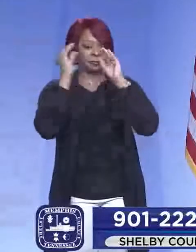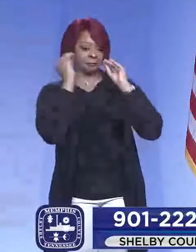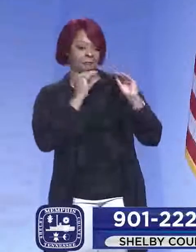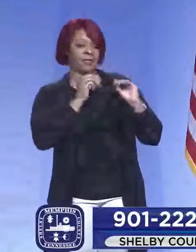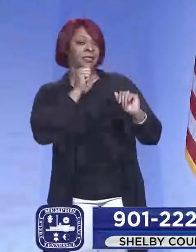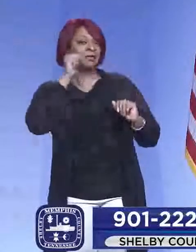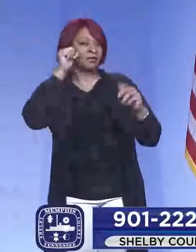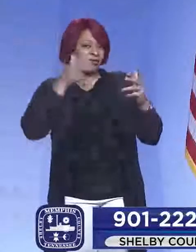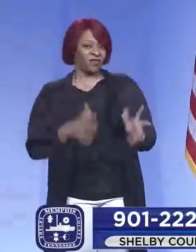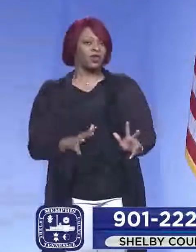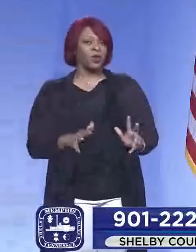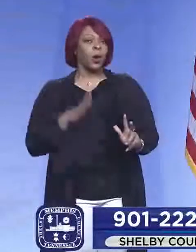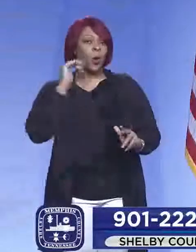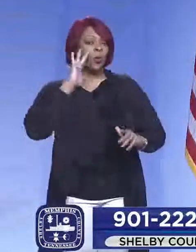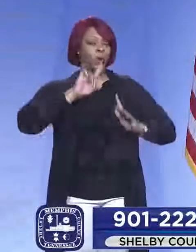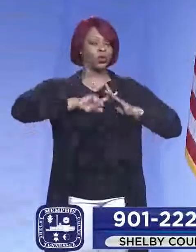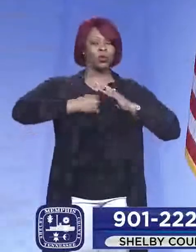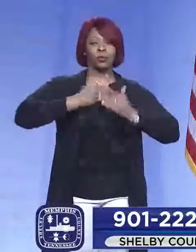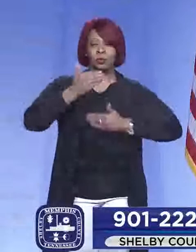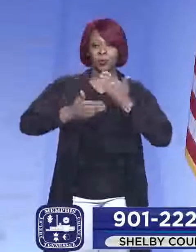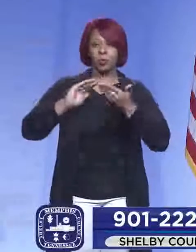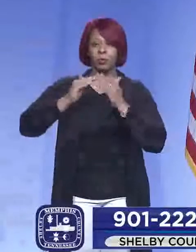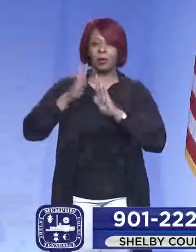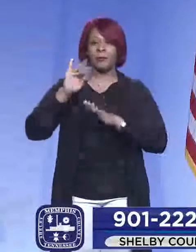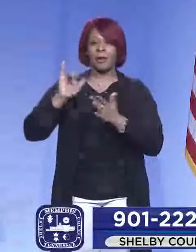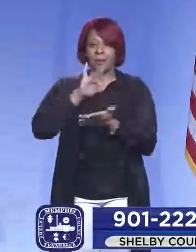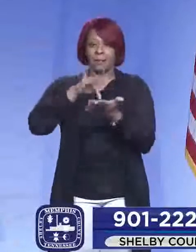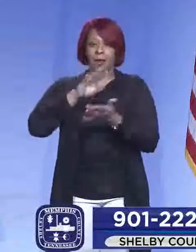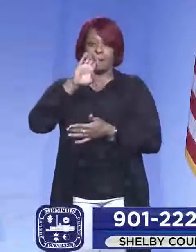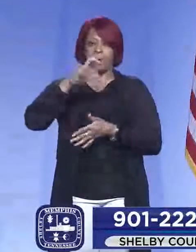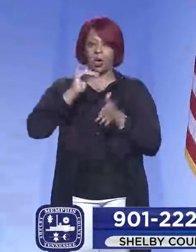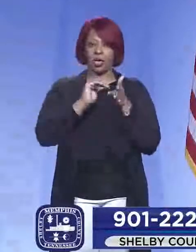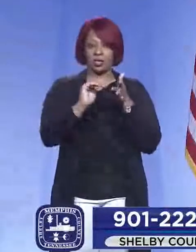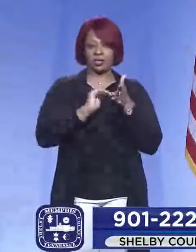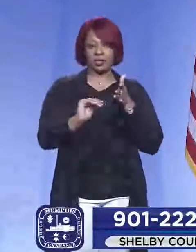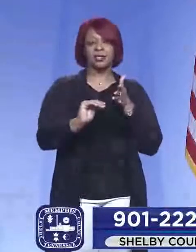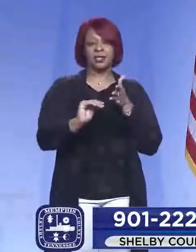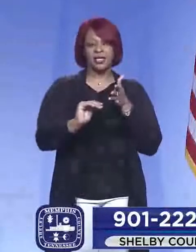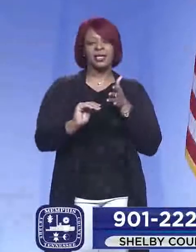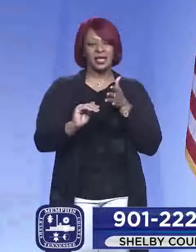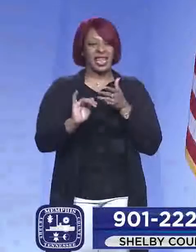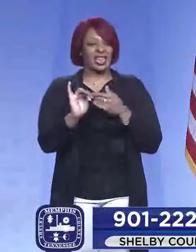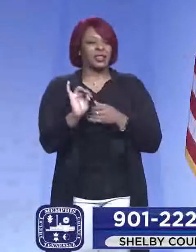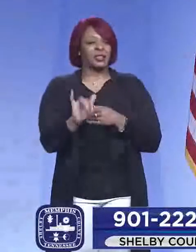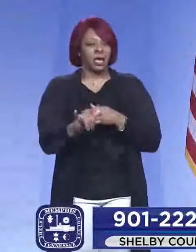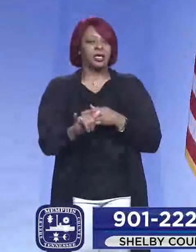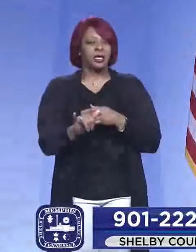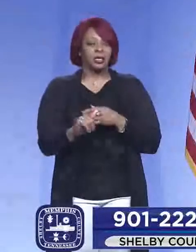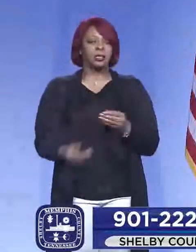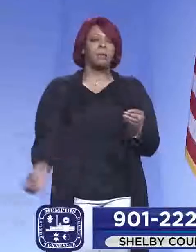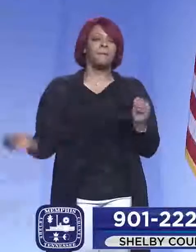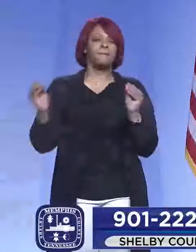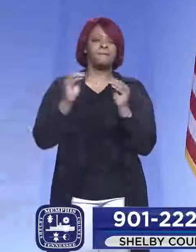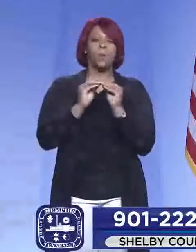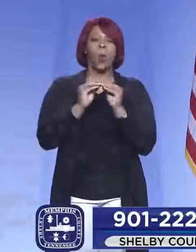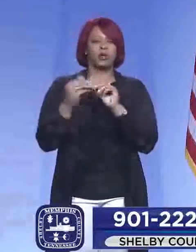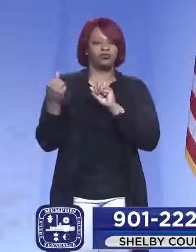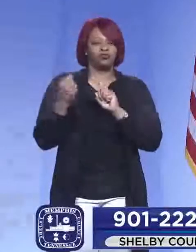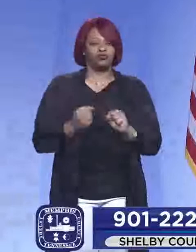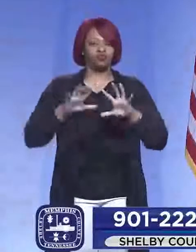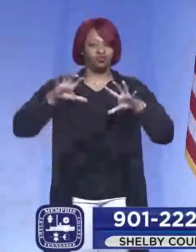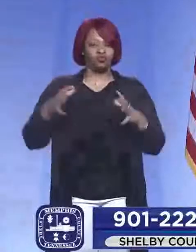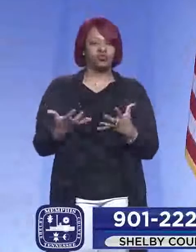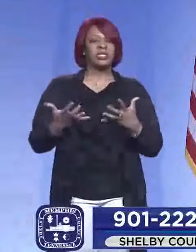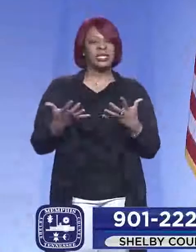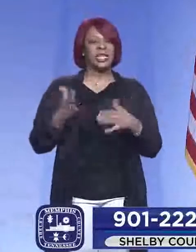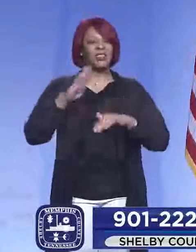and we hope to be able to bring that on board in our community by mid-March. That's a very, a lot more robust system than the